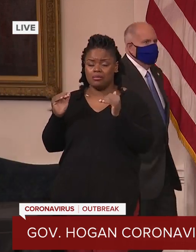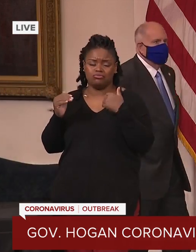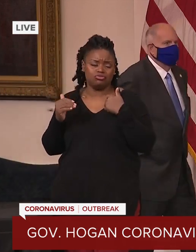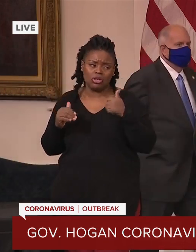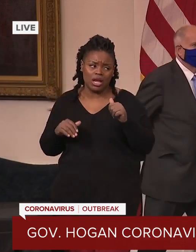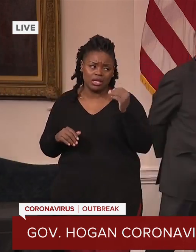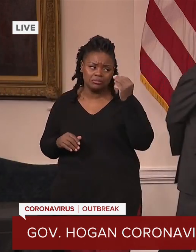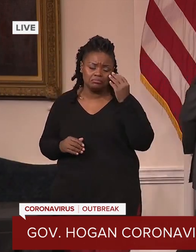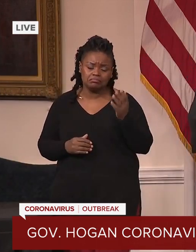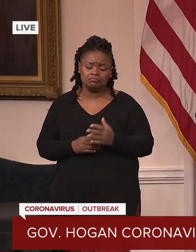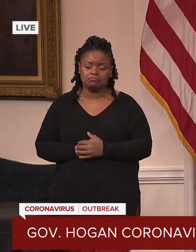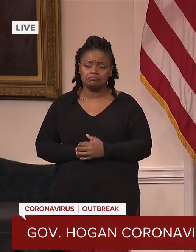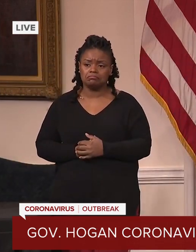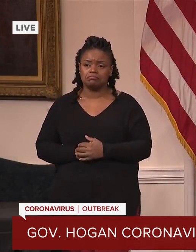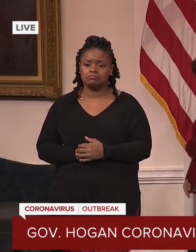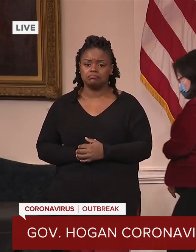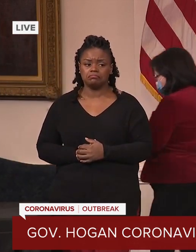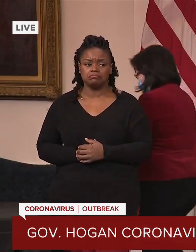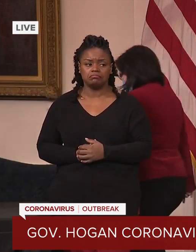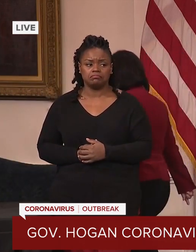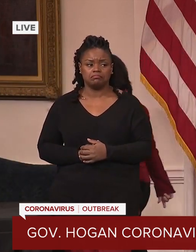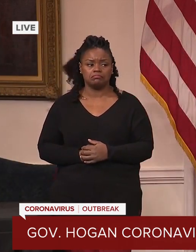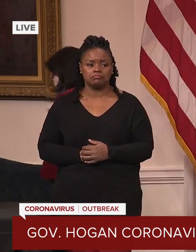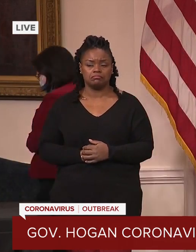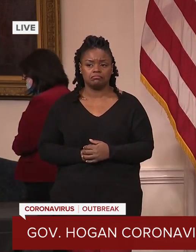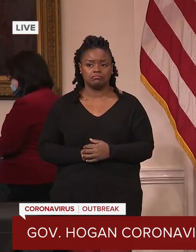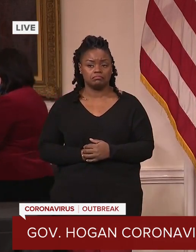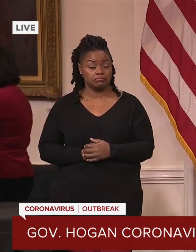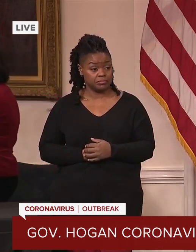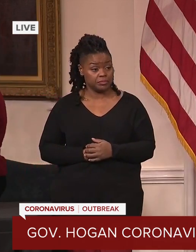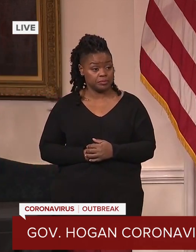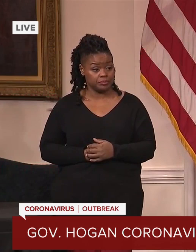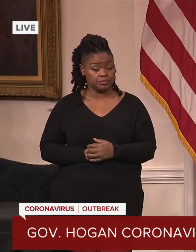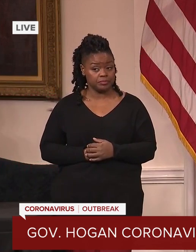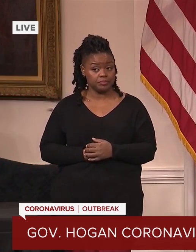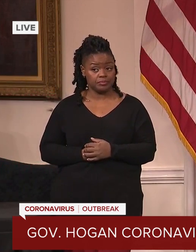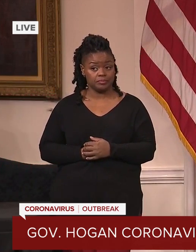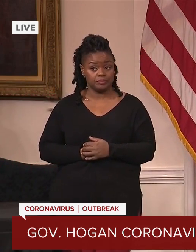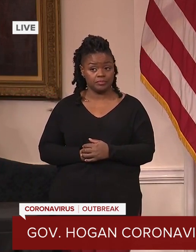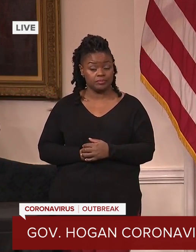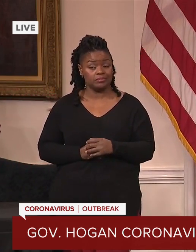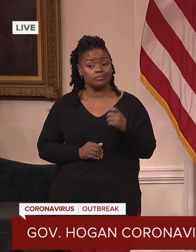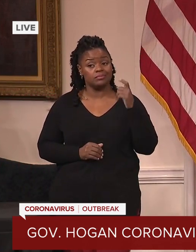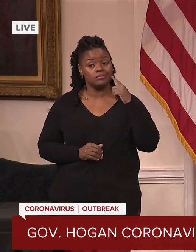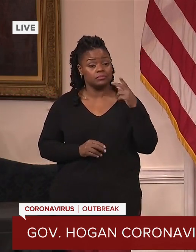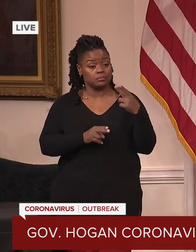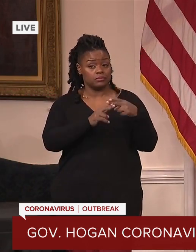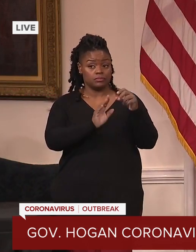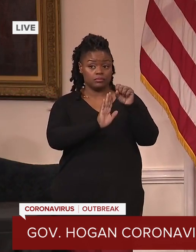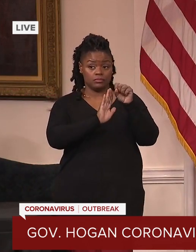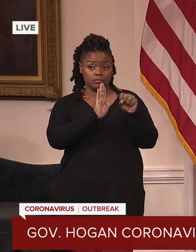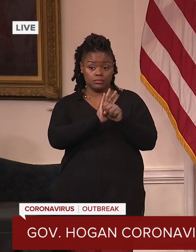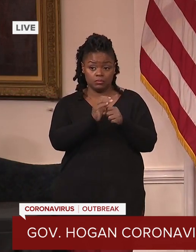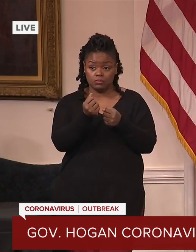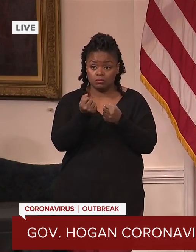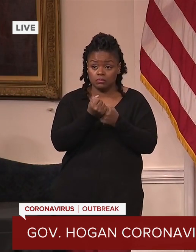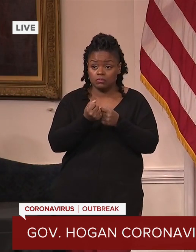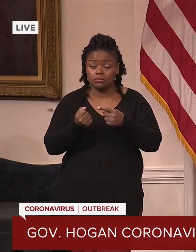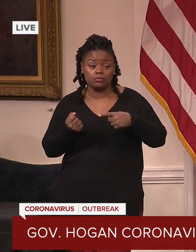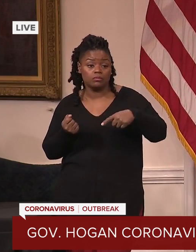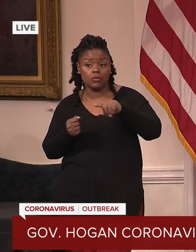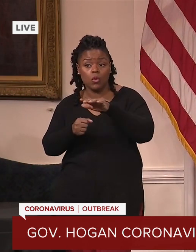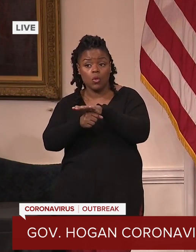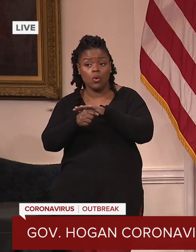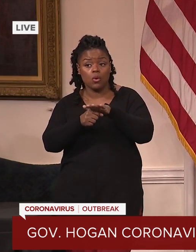Regarding the logistics of all of this and state helping the local governments and what the state needs. Is the